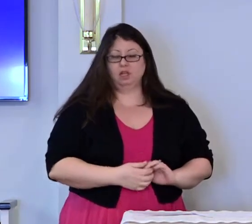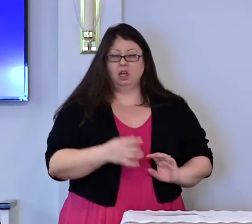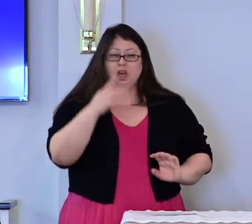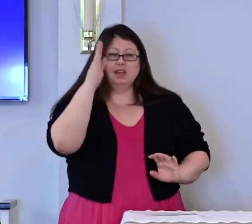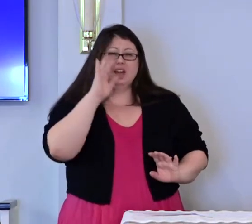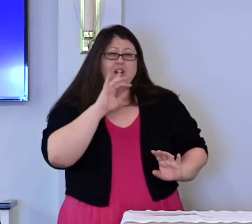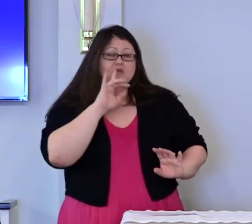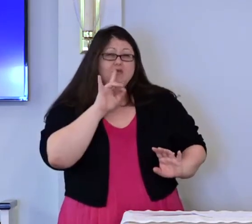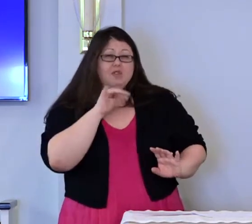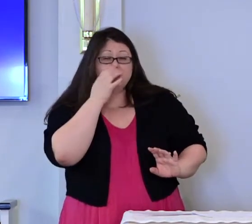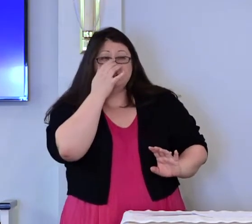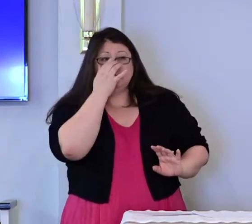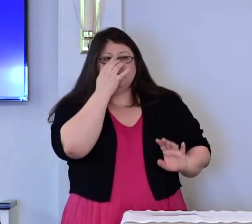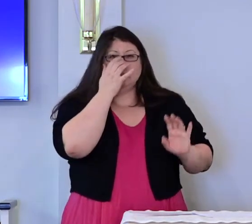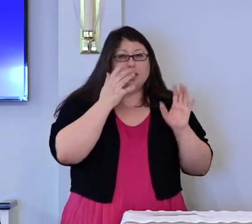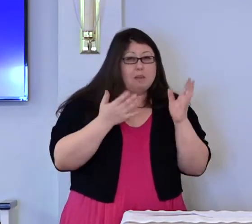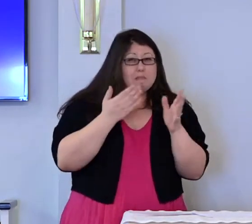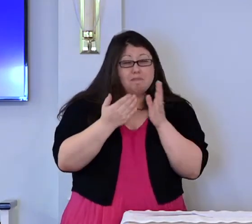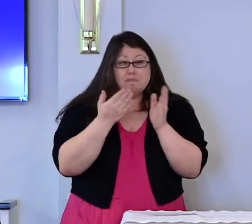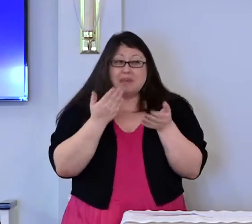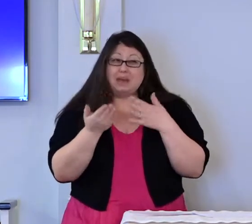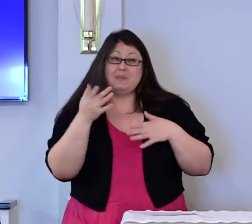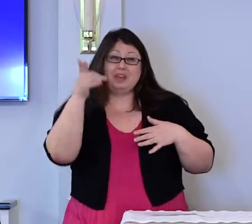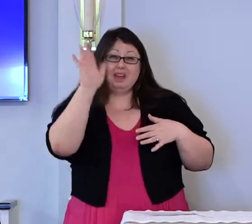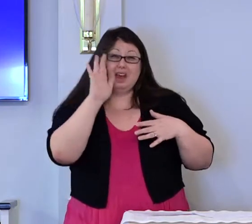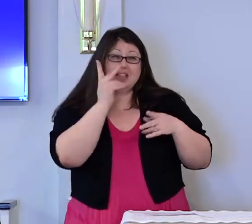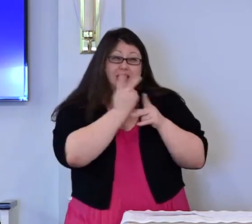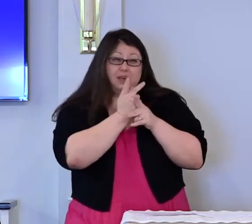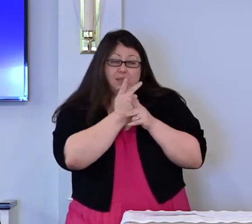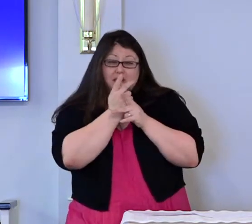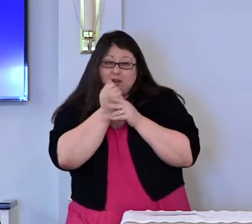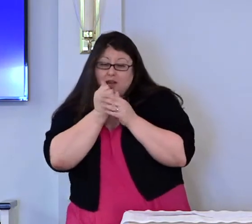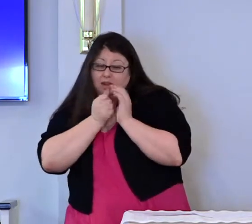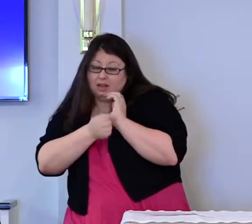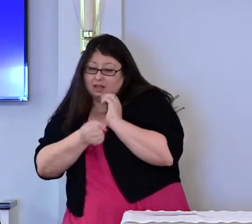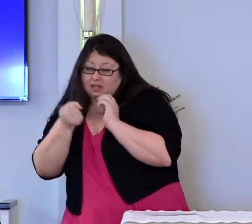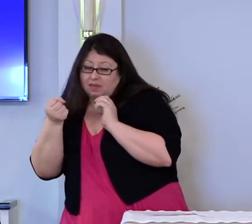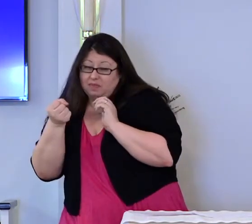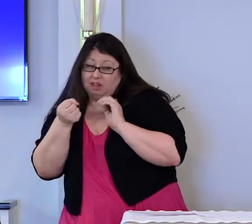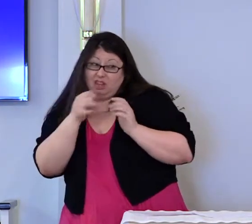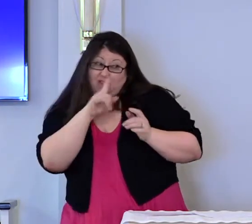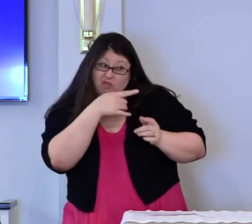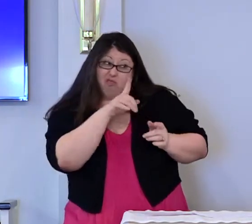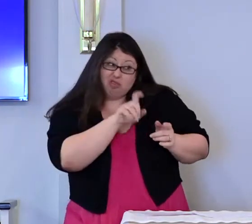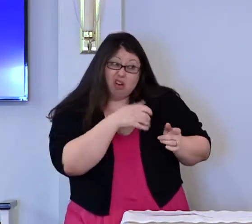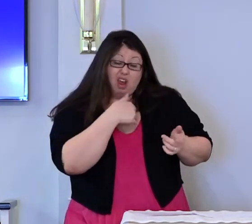Is God maybe keeping something from you that you really should have?